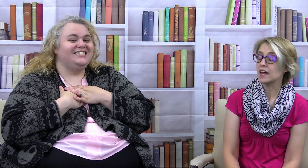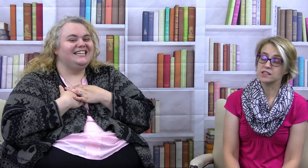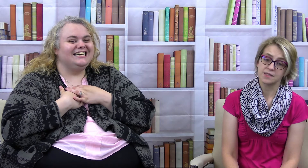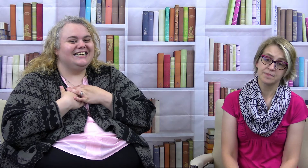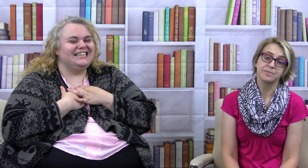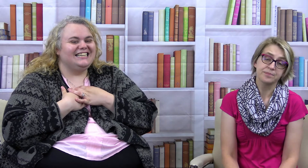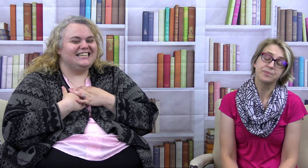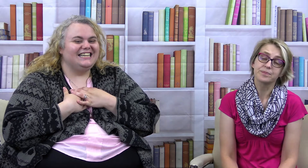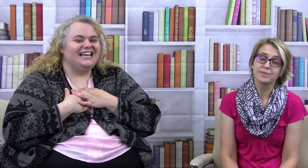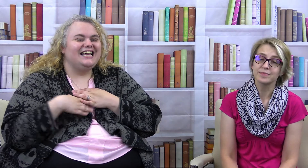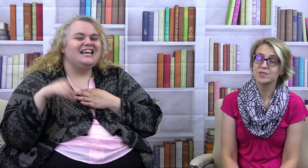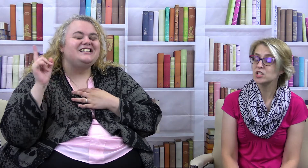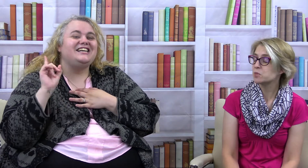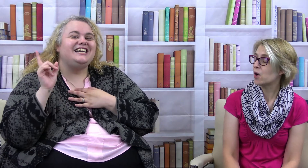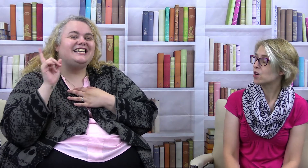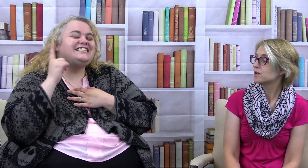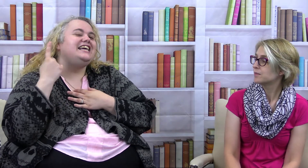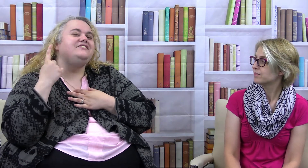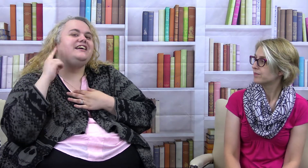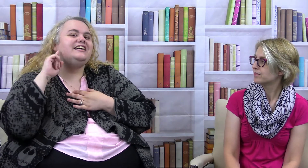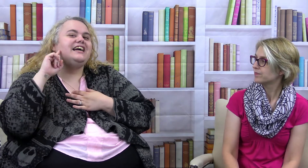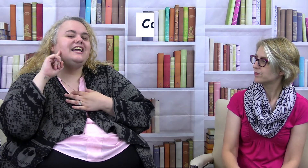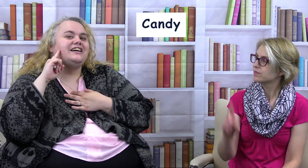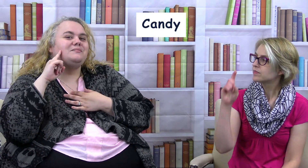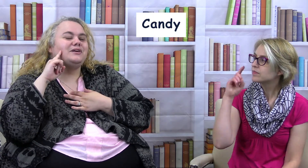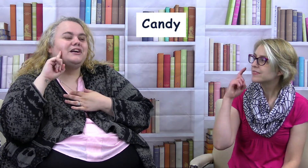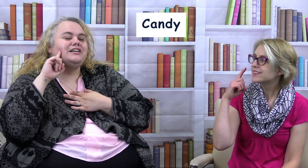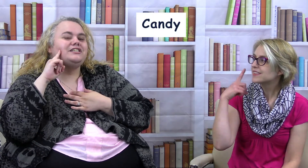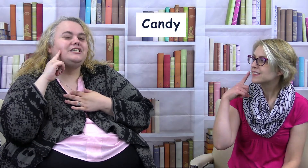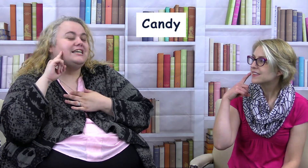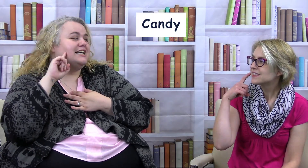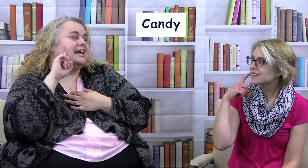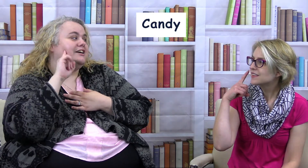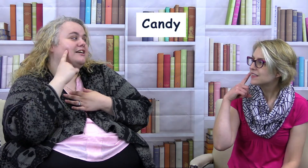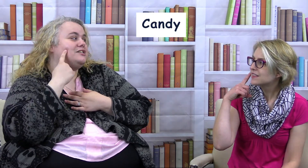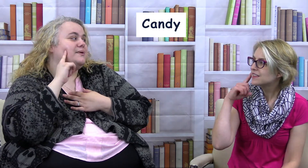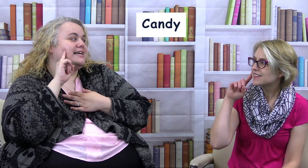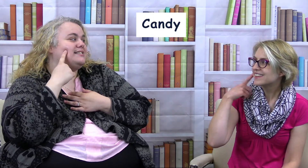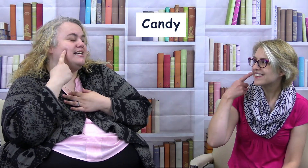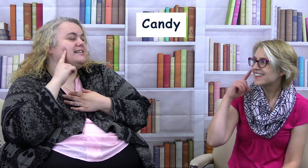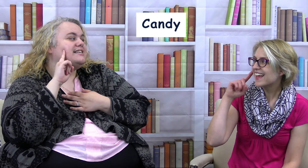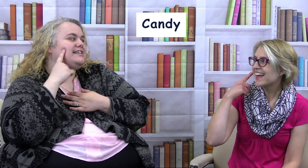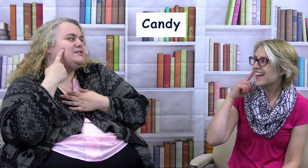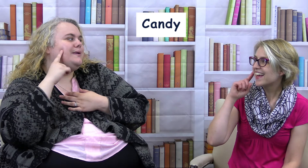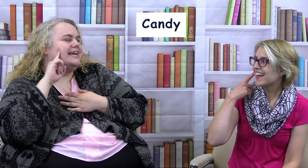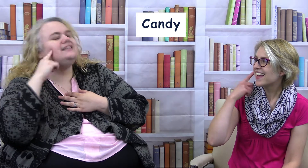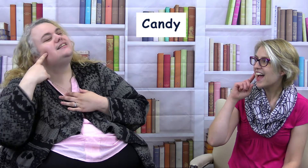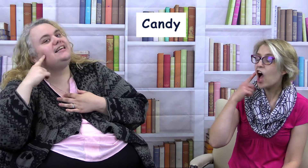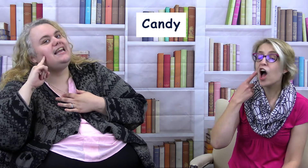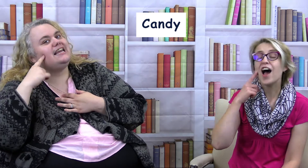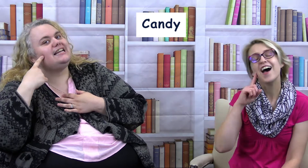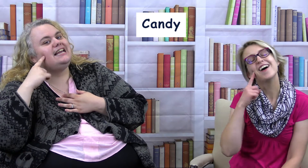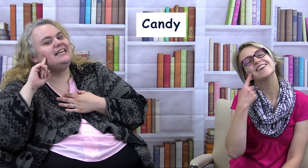Yes. So you're gonna take your finger and you're gonna put it on your cheek and you're gonna twist. It's like sweet like candy. Oh